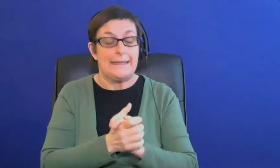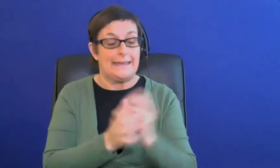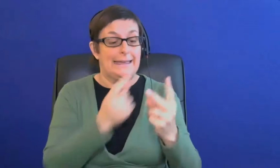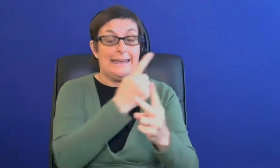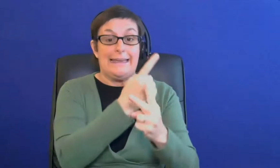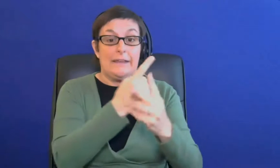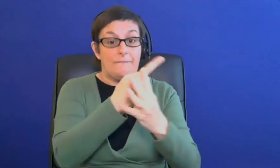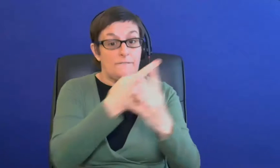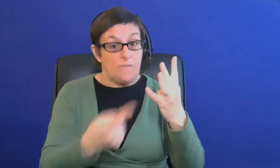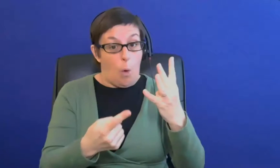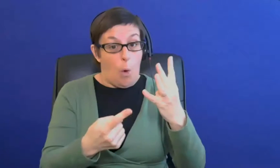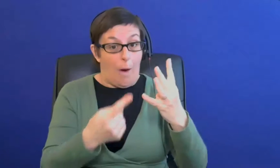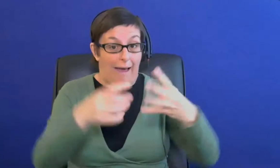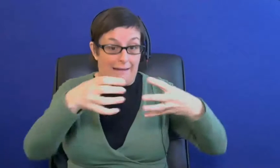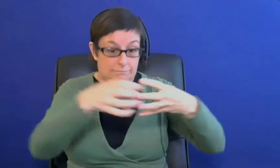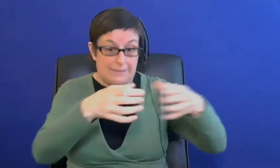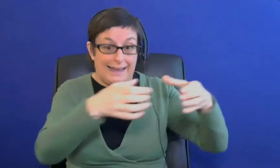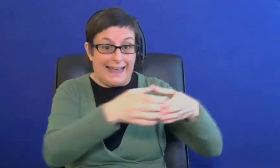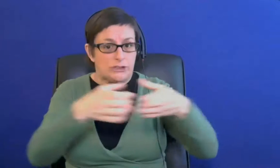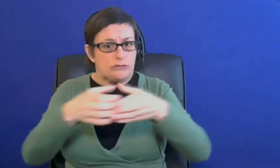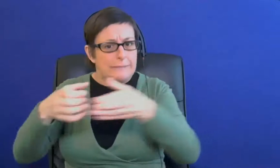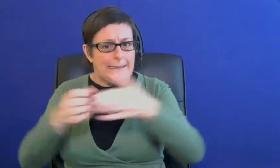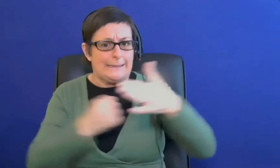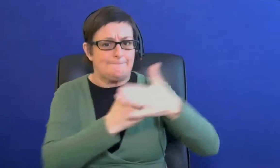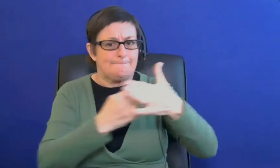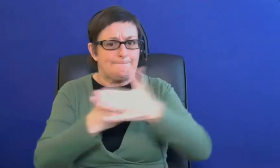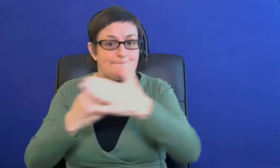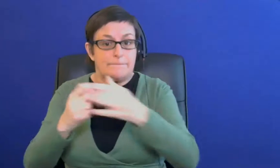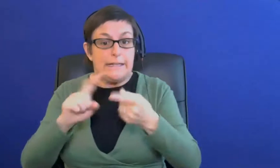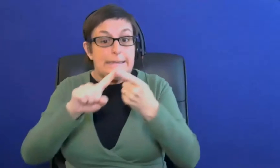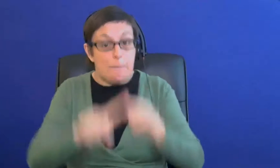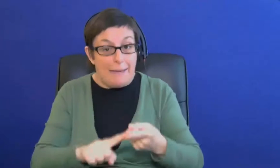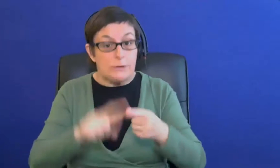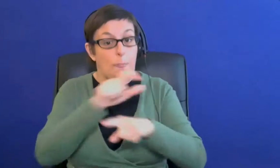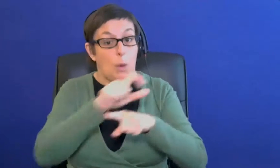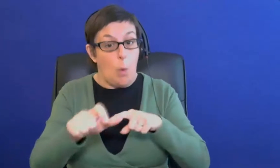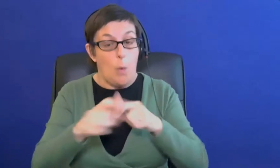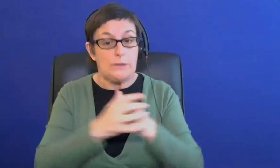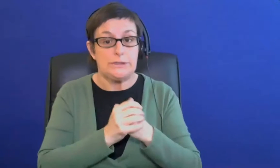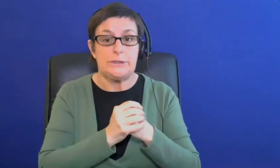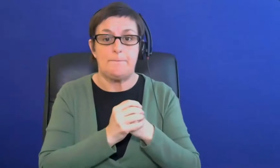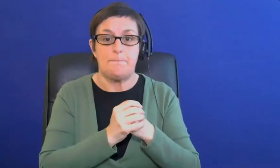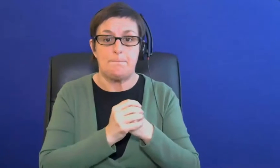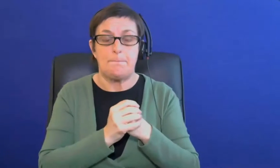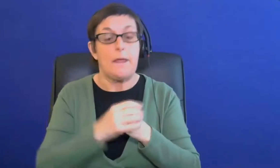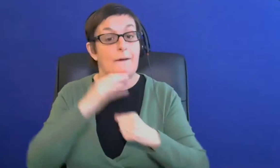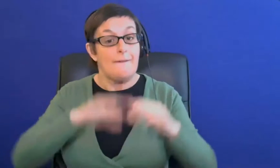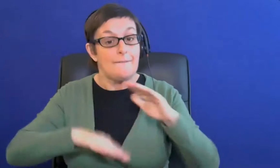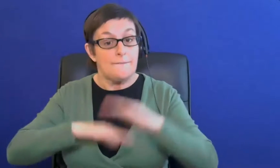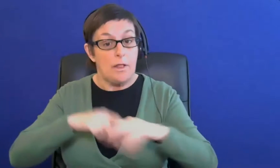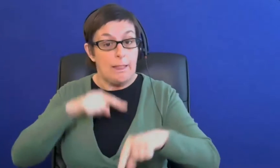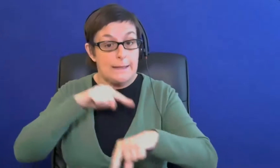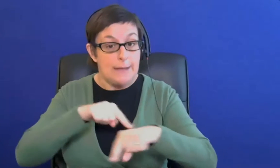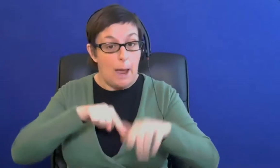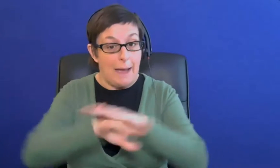on the type of course that you're going to study and it would be based on that so but just as an indication for a full-time undergraduate